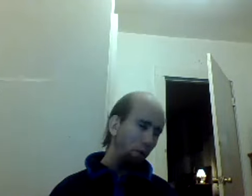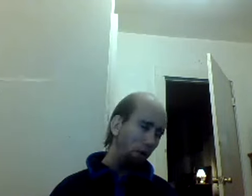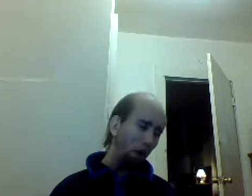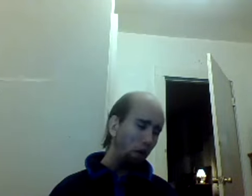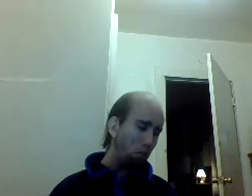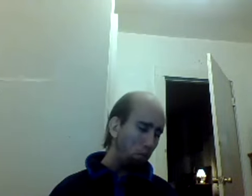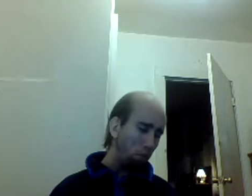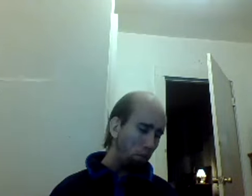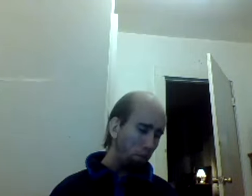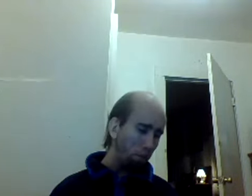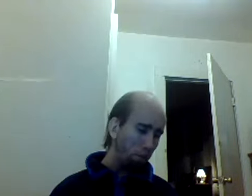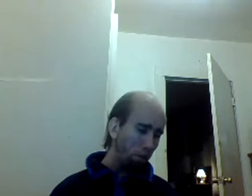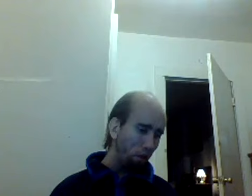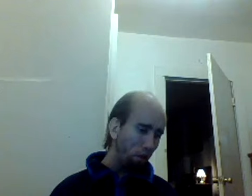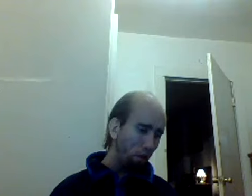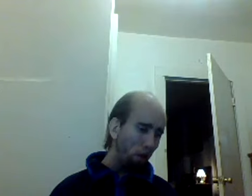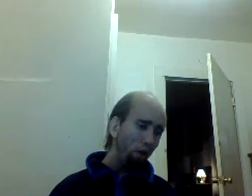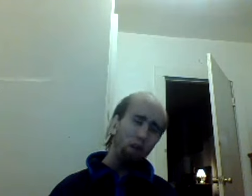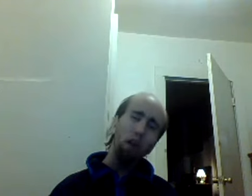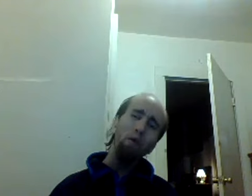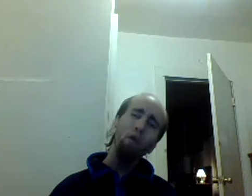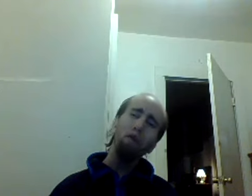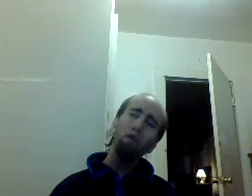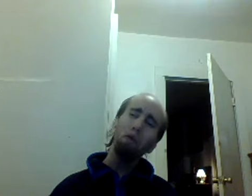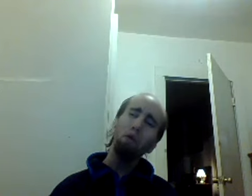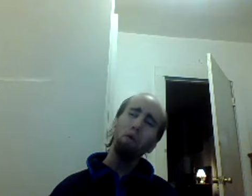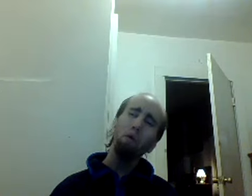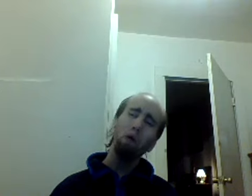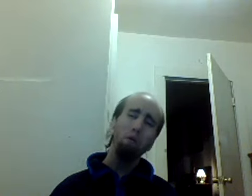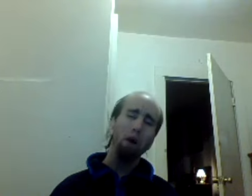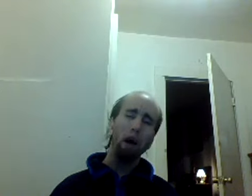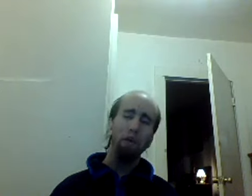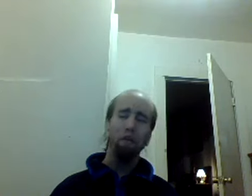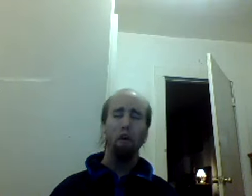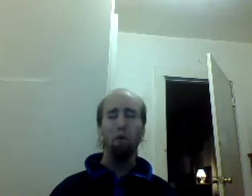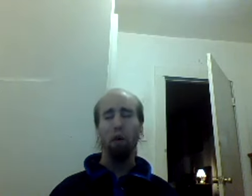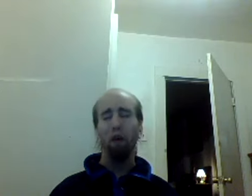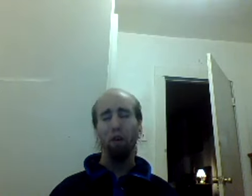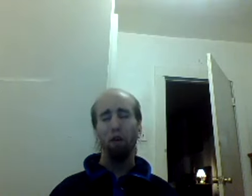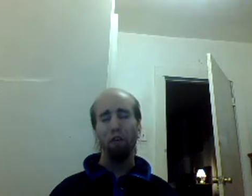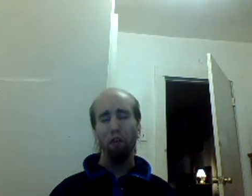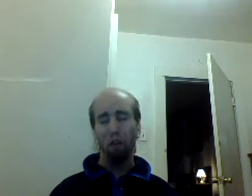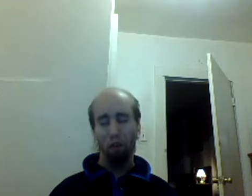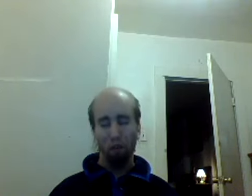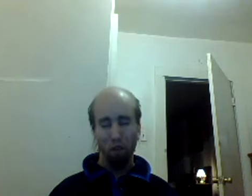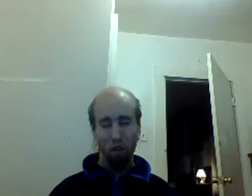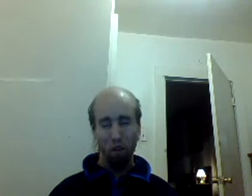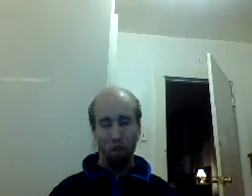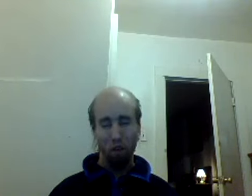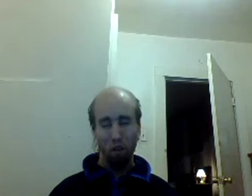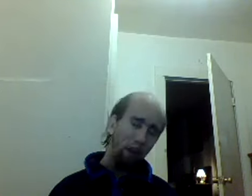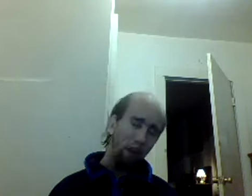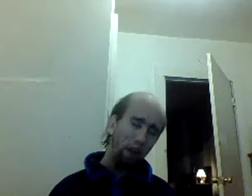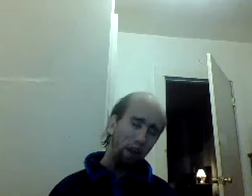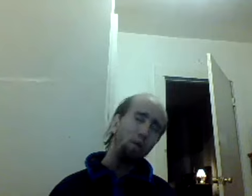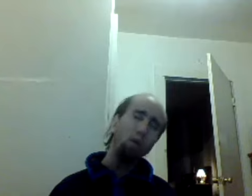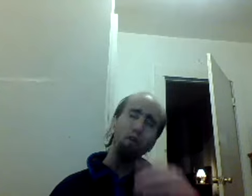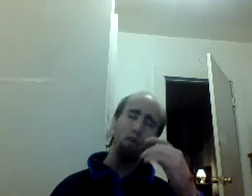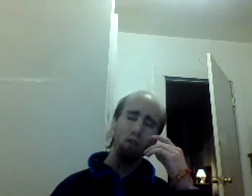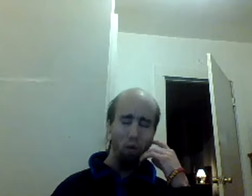probably not see they want too many people want to bash on my image and they want